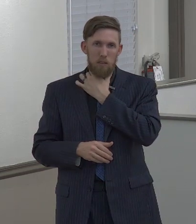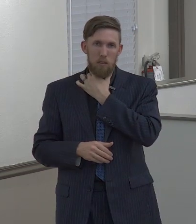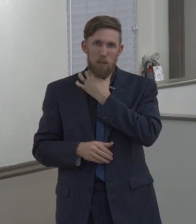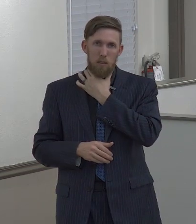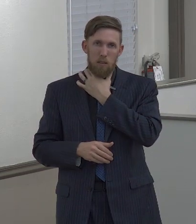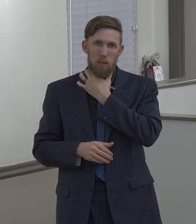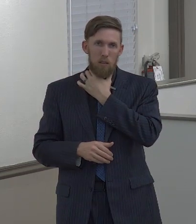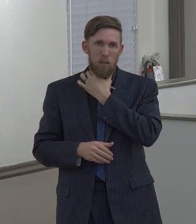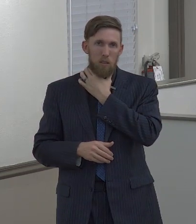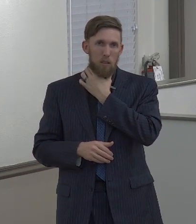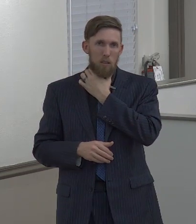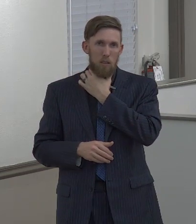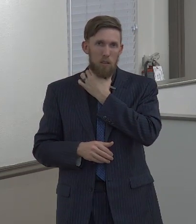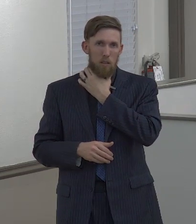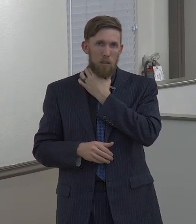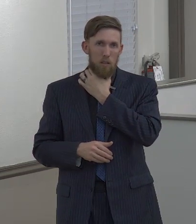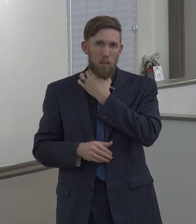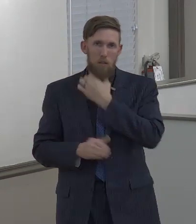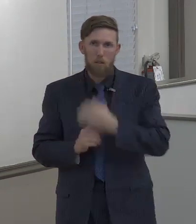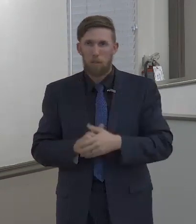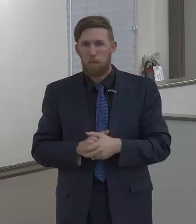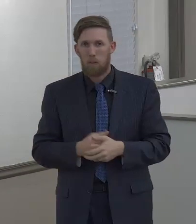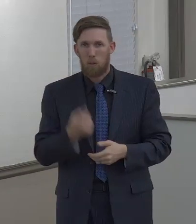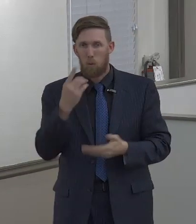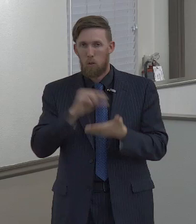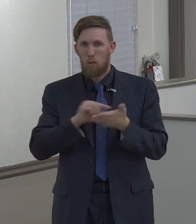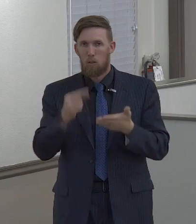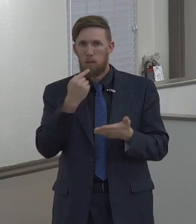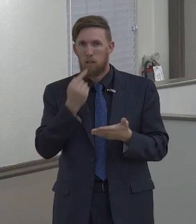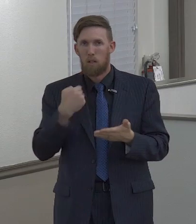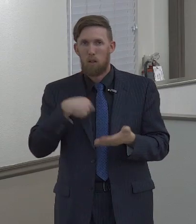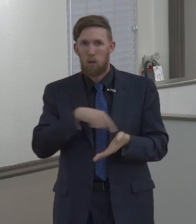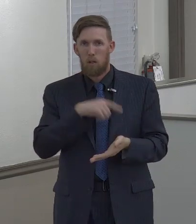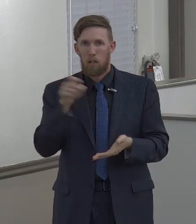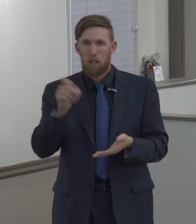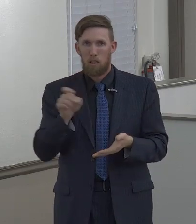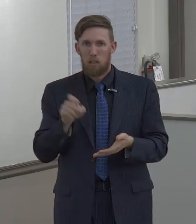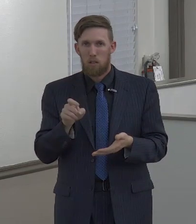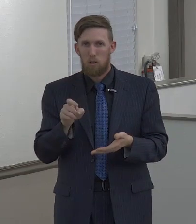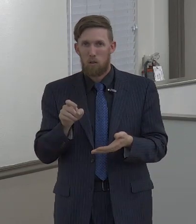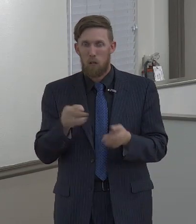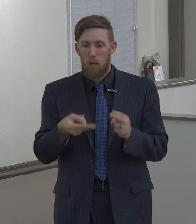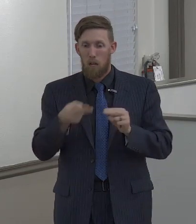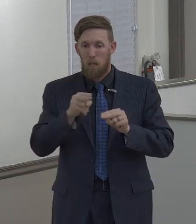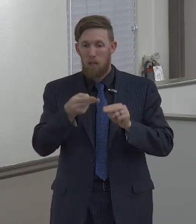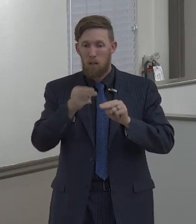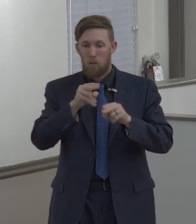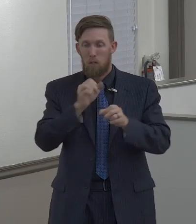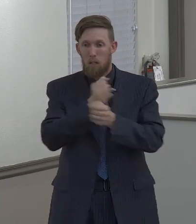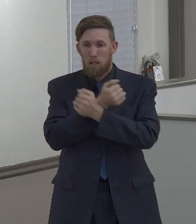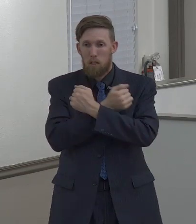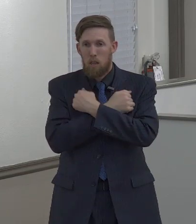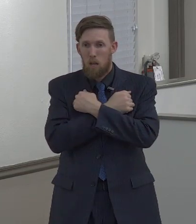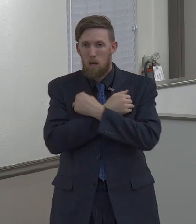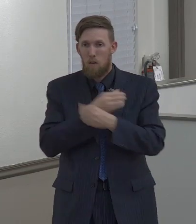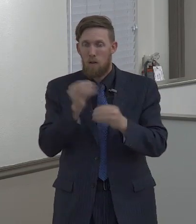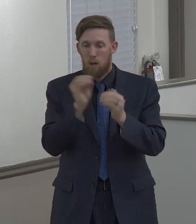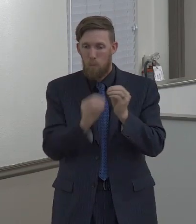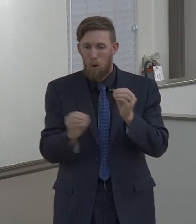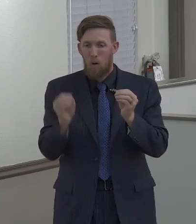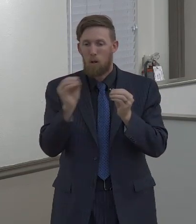beseech you brethren that ye increase more and more